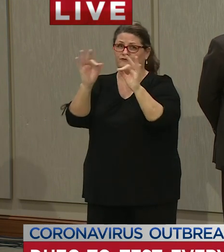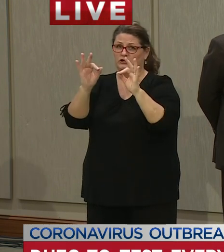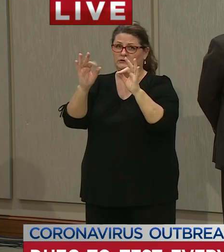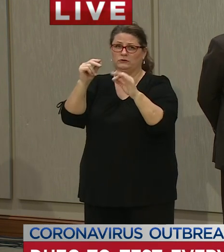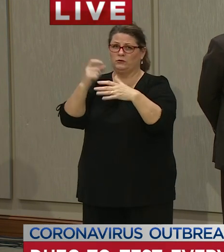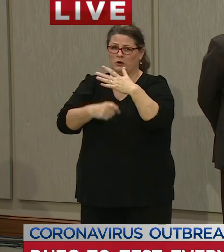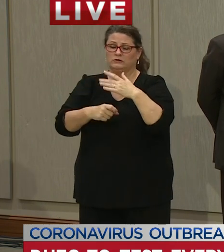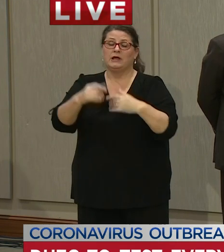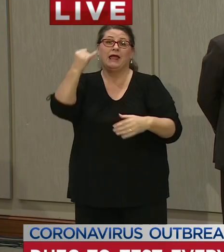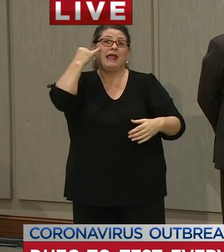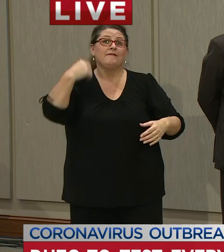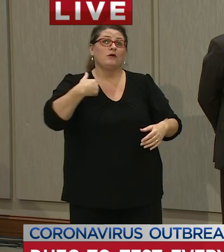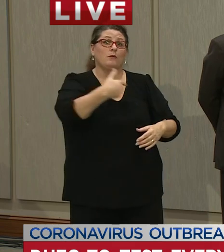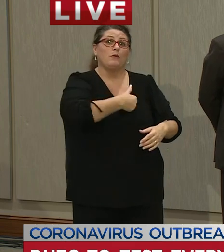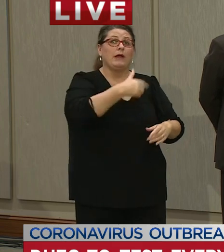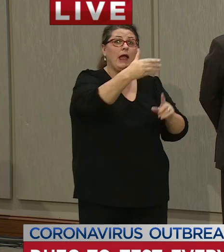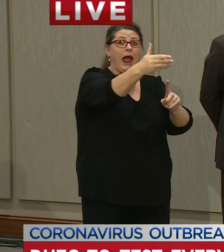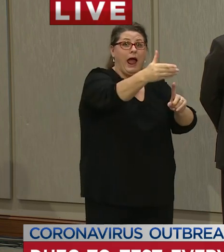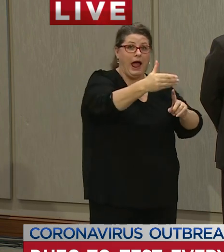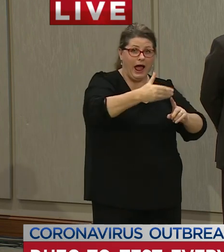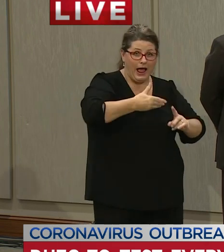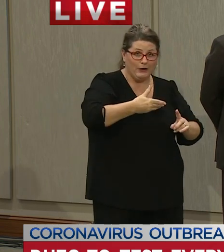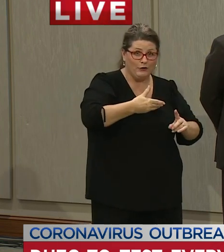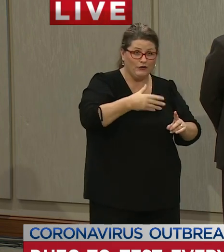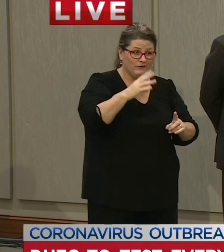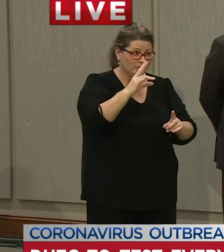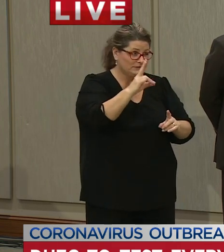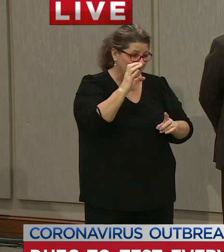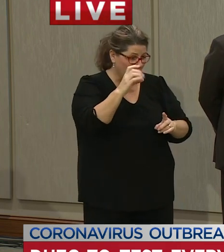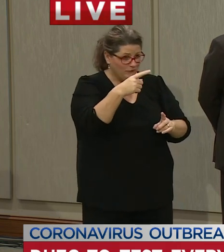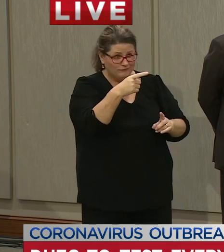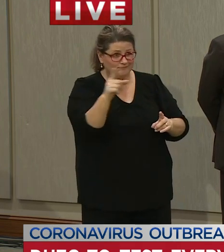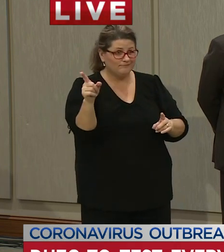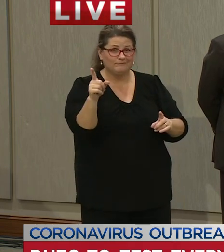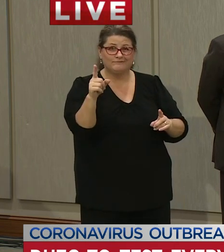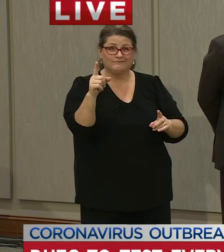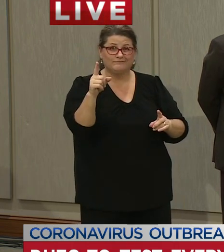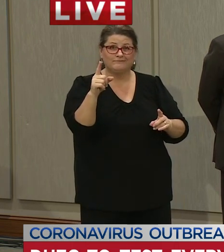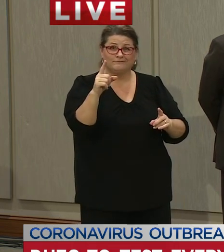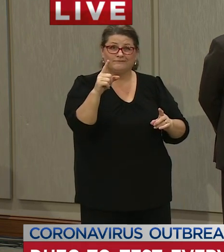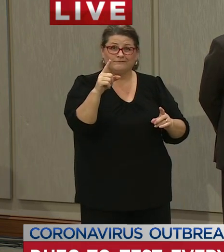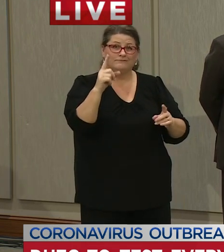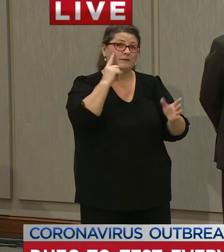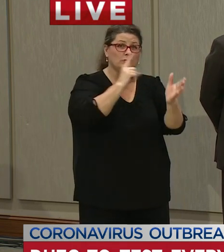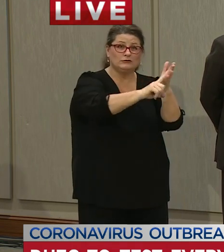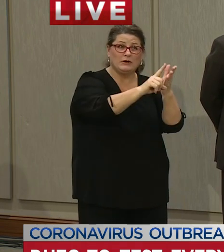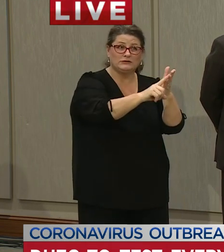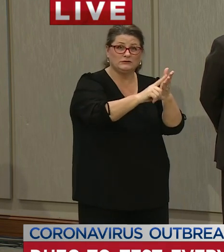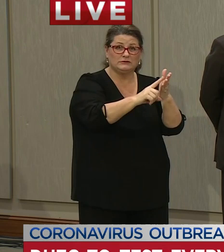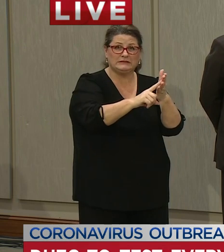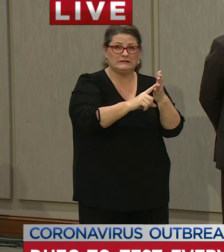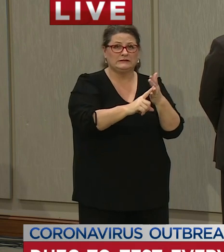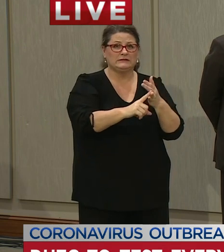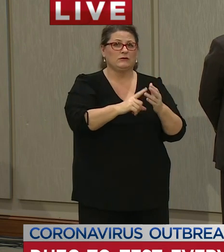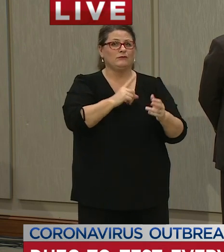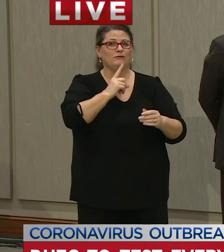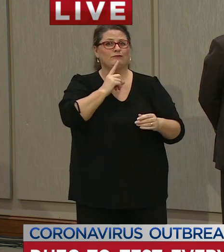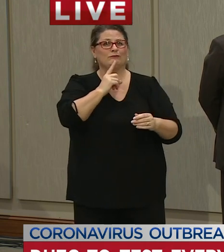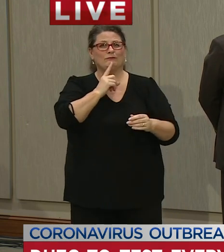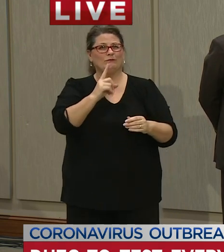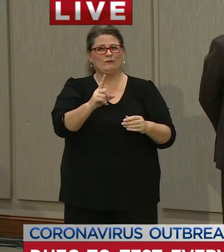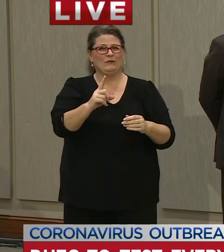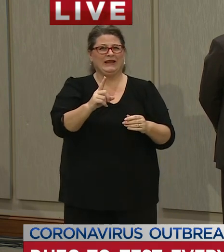tracers that math is wrong 770 um now we we wouldn't really have